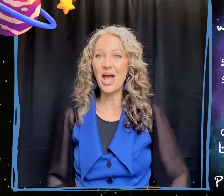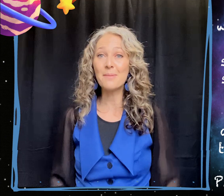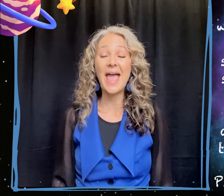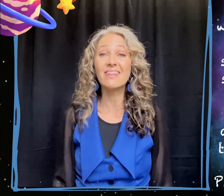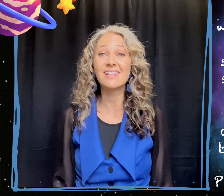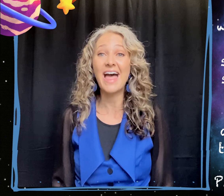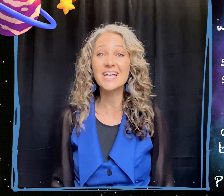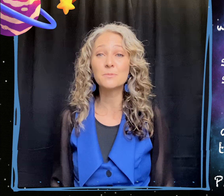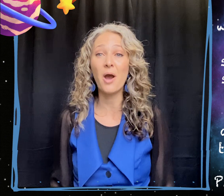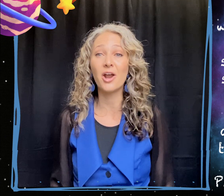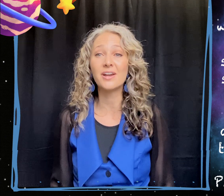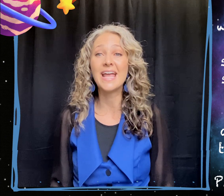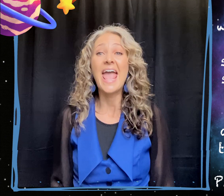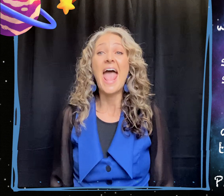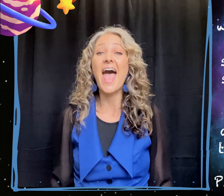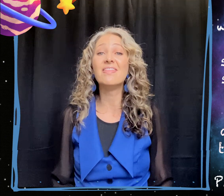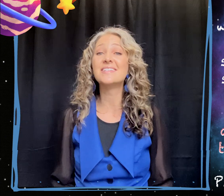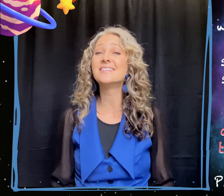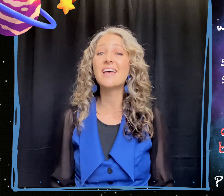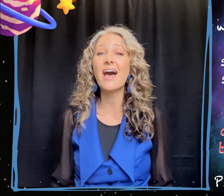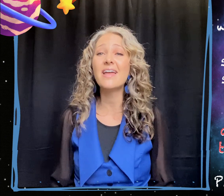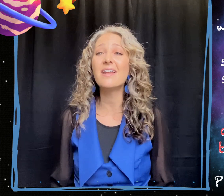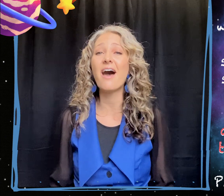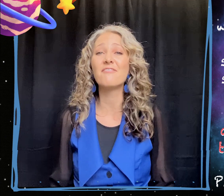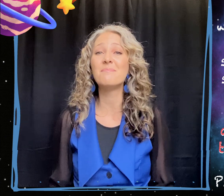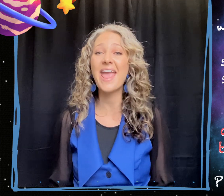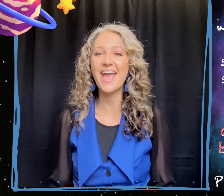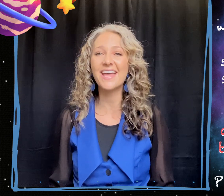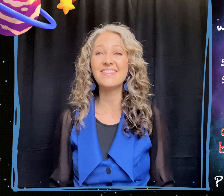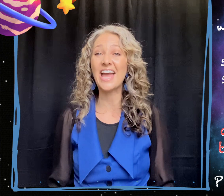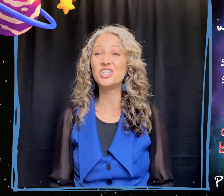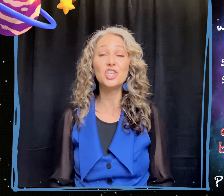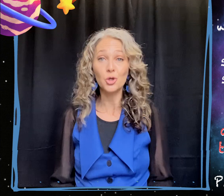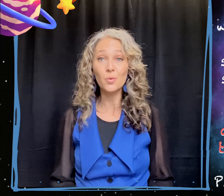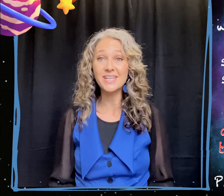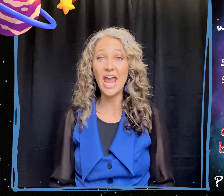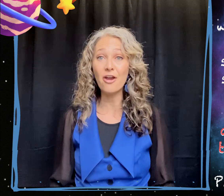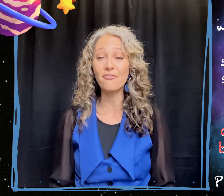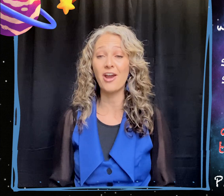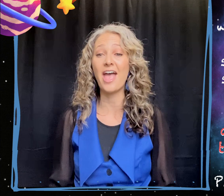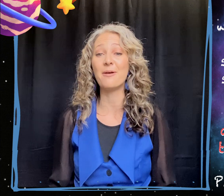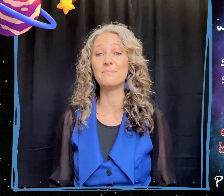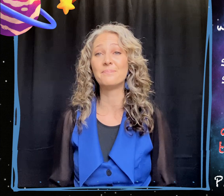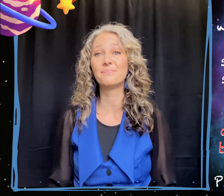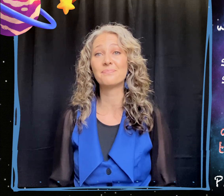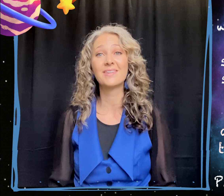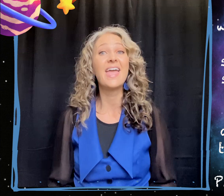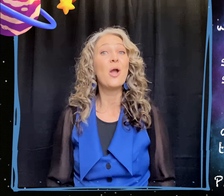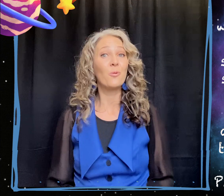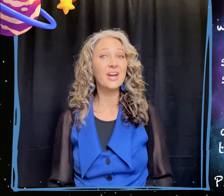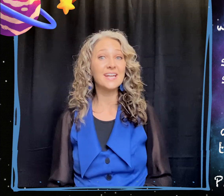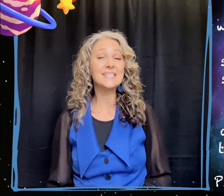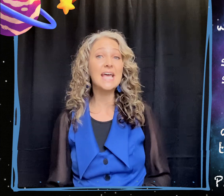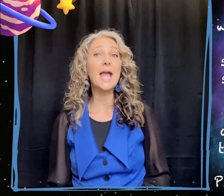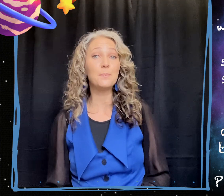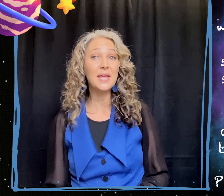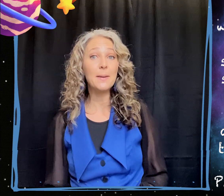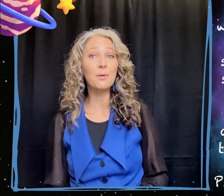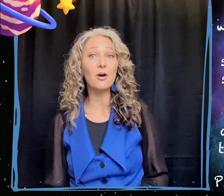job. And the last part. And the son of man that you would care for him. We're going to sign people